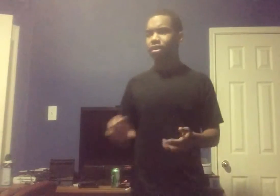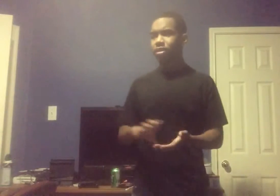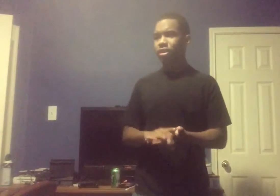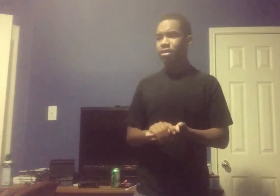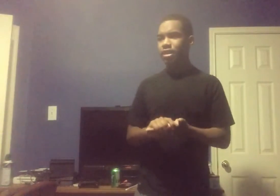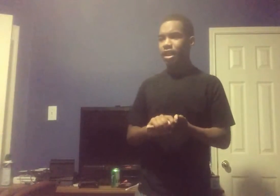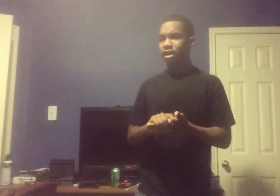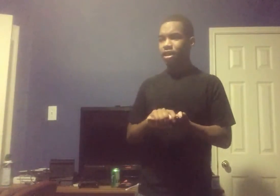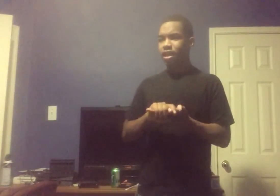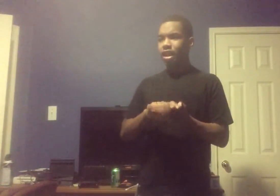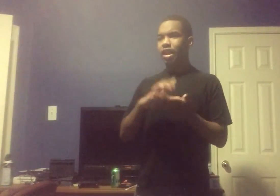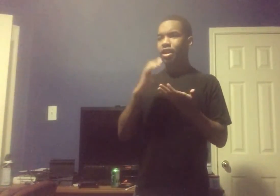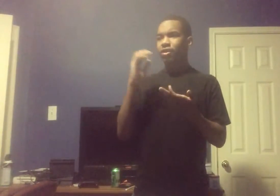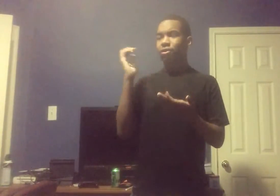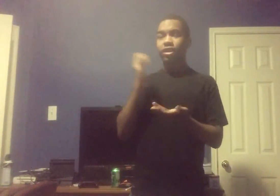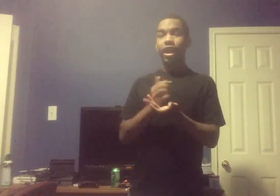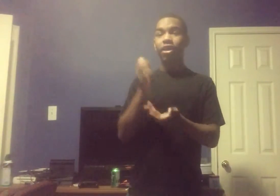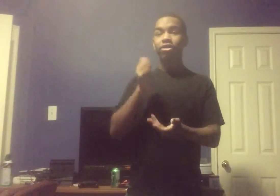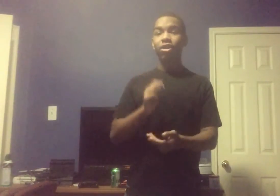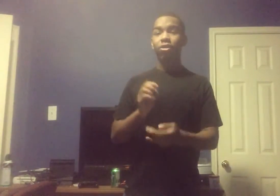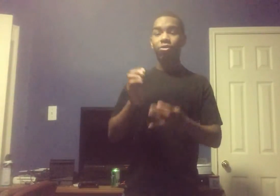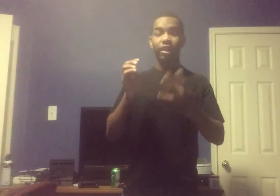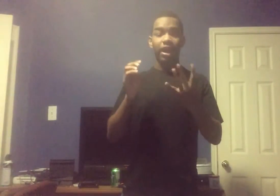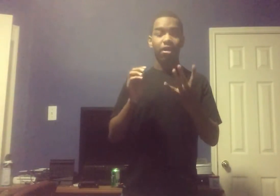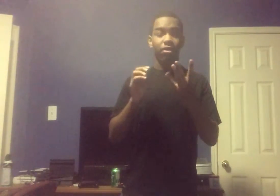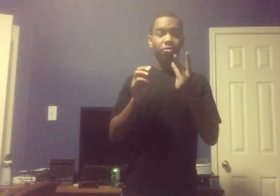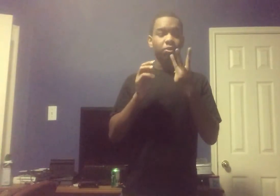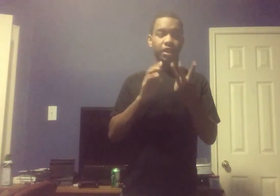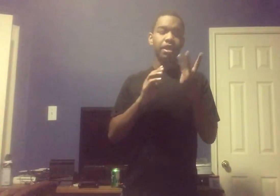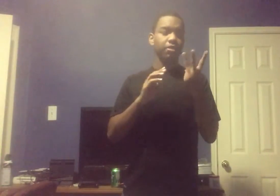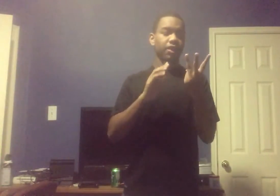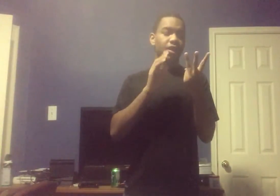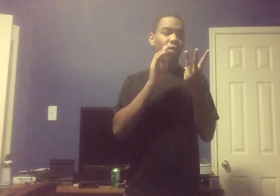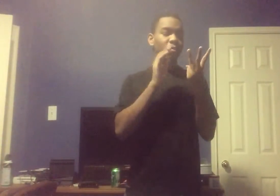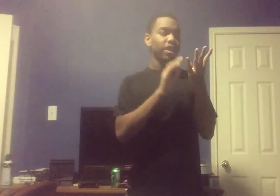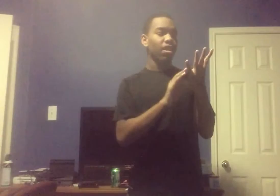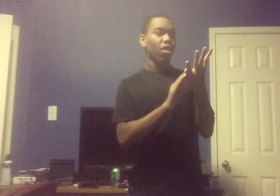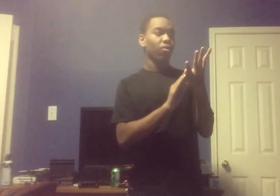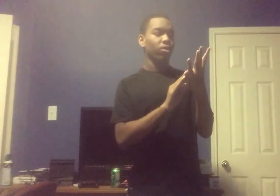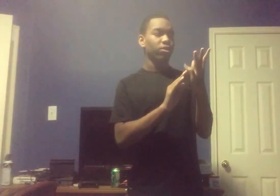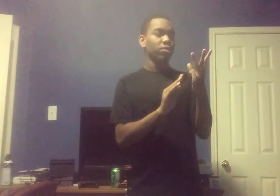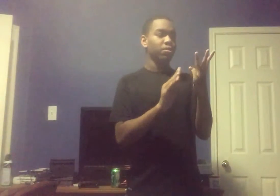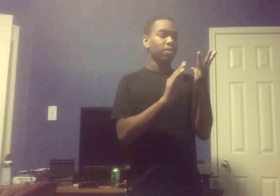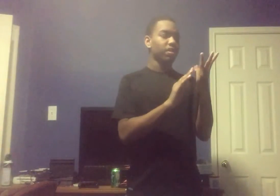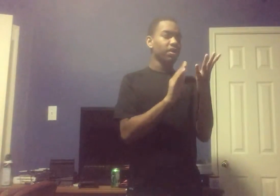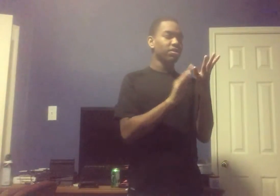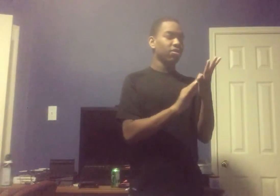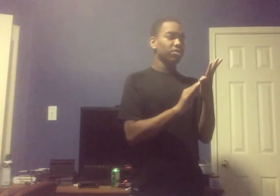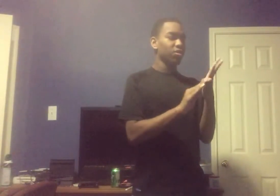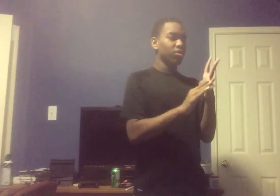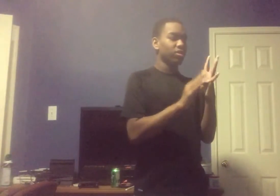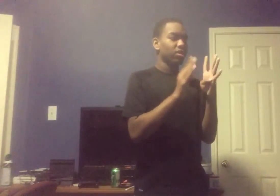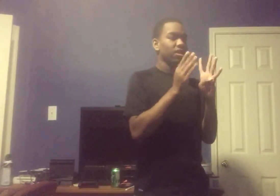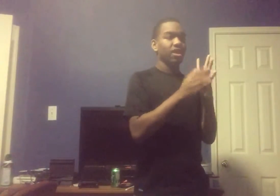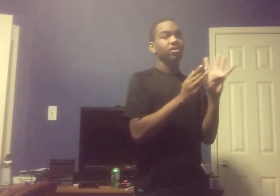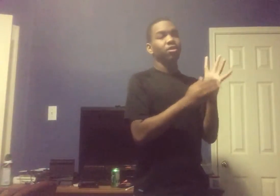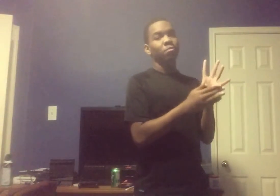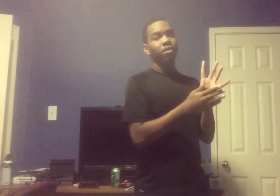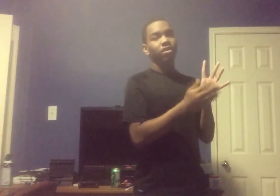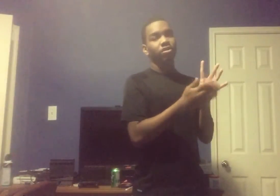thing is Is that We now know We got We technically Almost have all four Cues But these Soldiers Are kind of stupid The